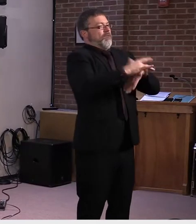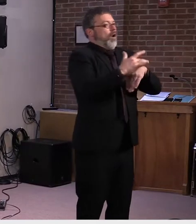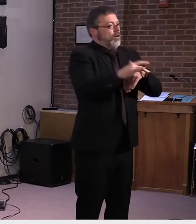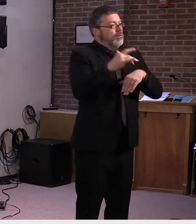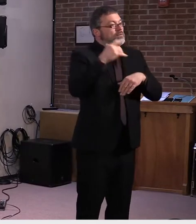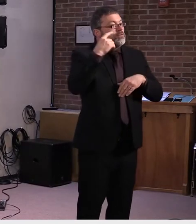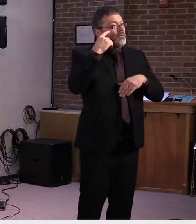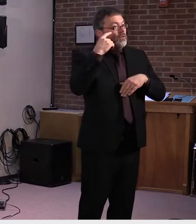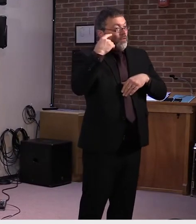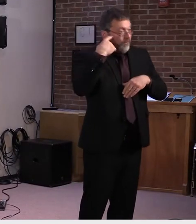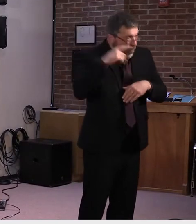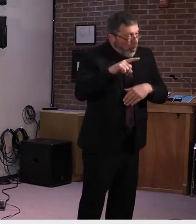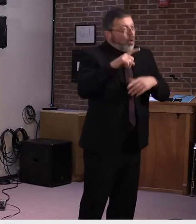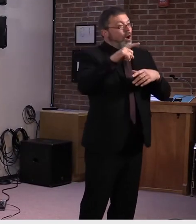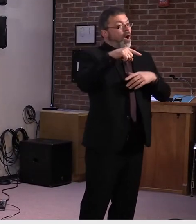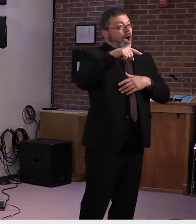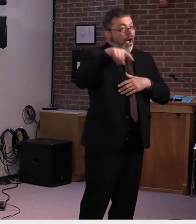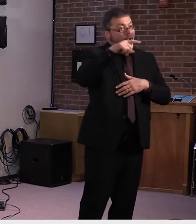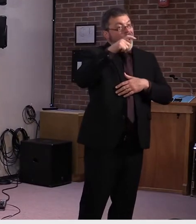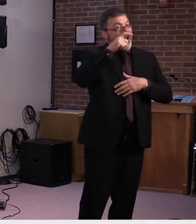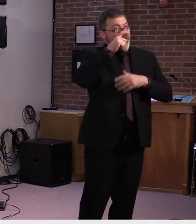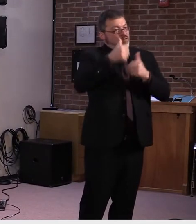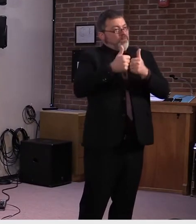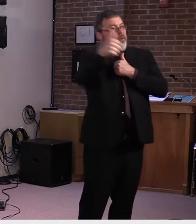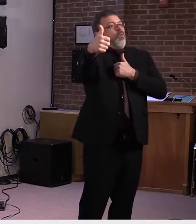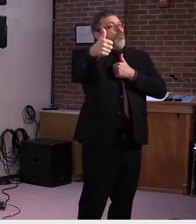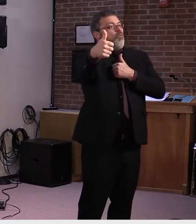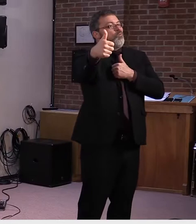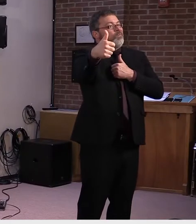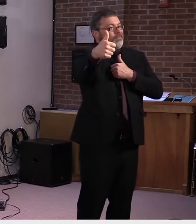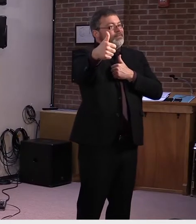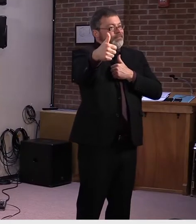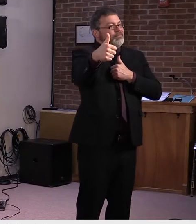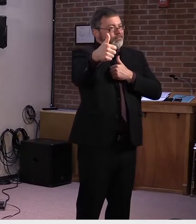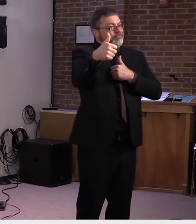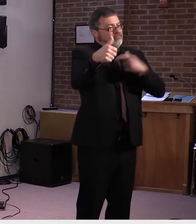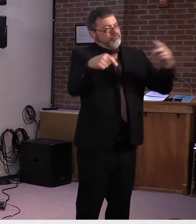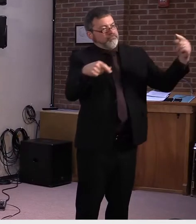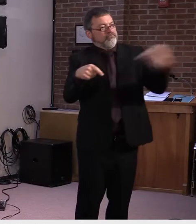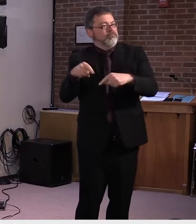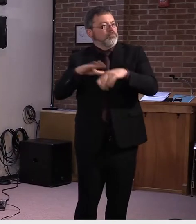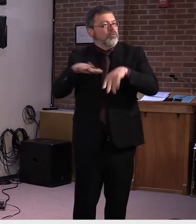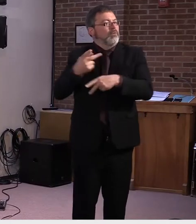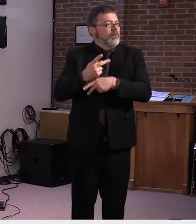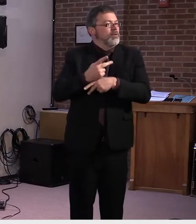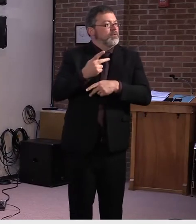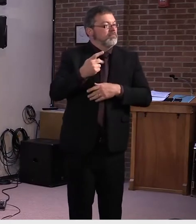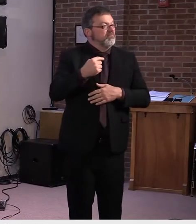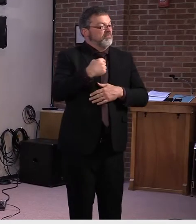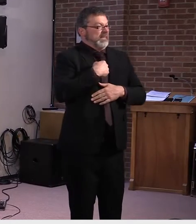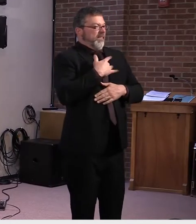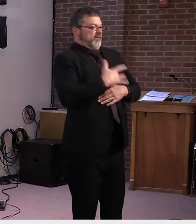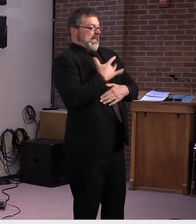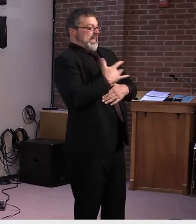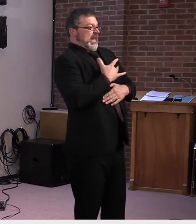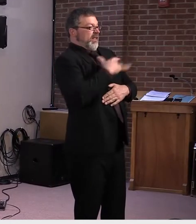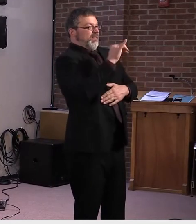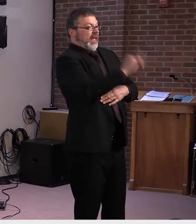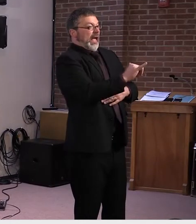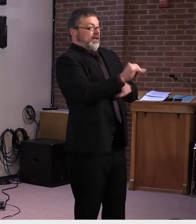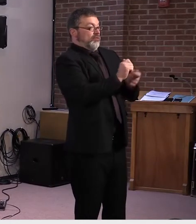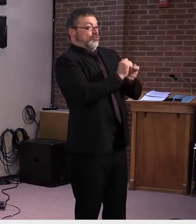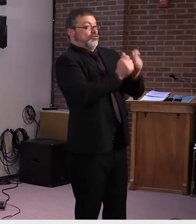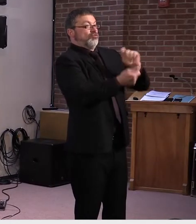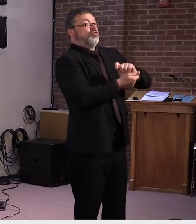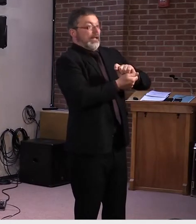happens on school days. It is anticipated this change alone will service more than 3